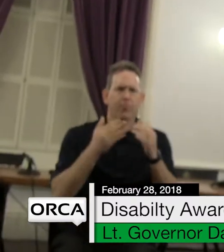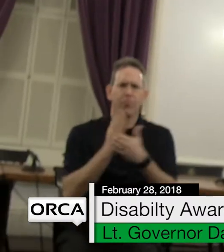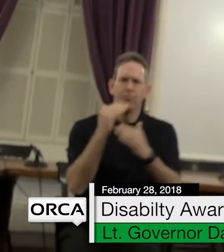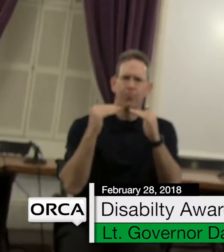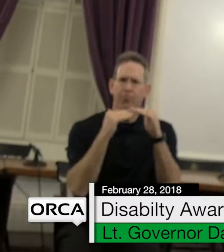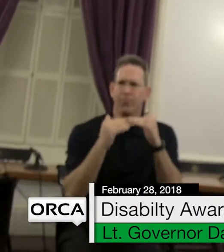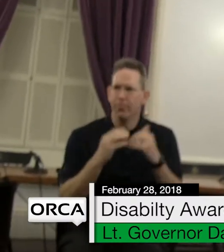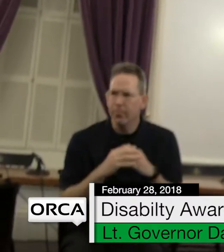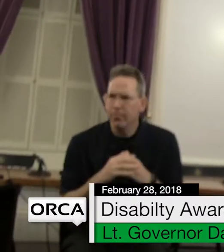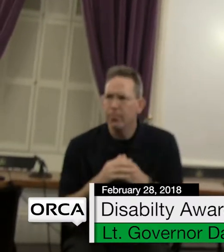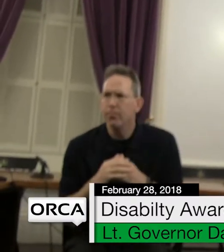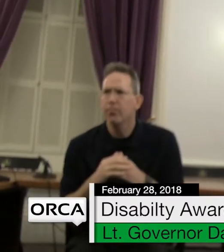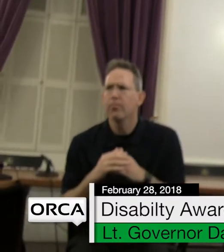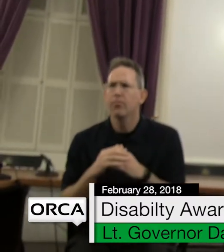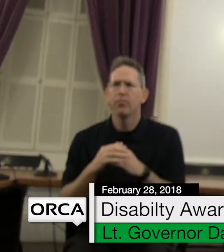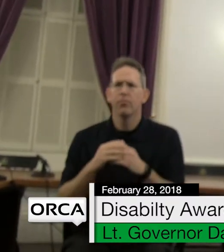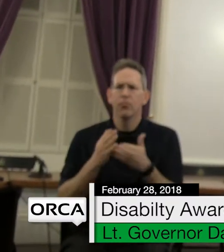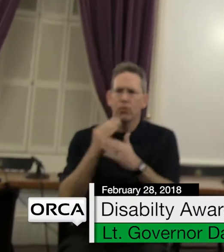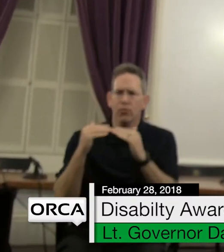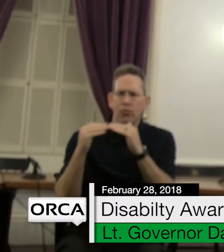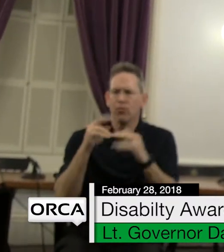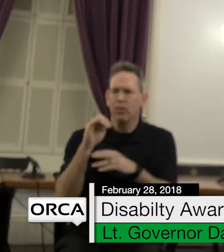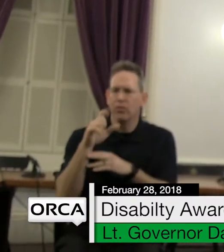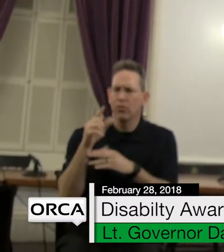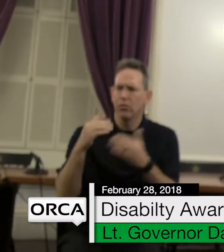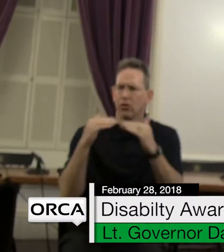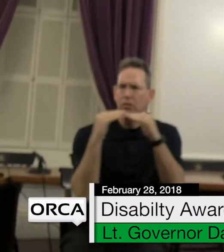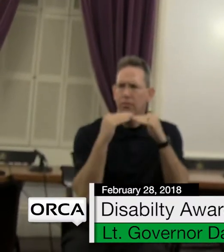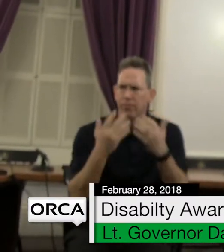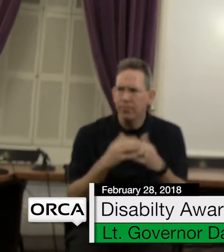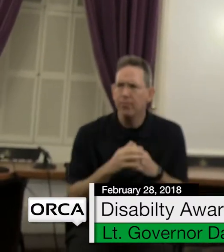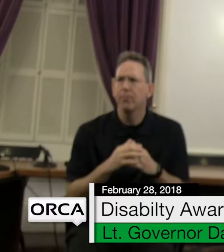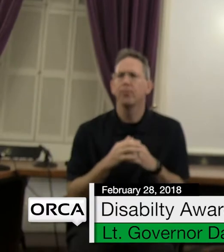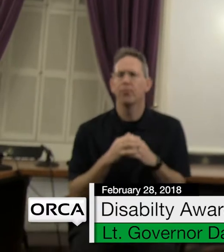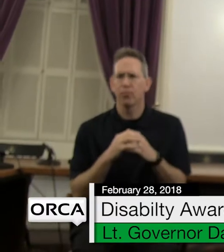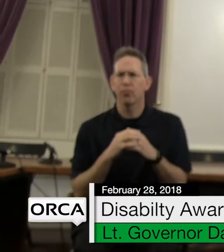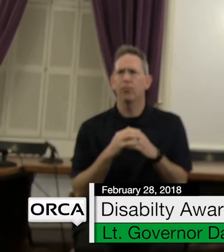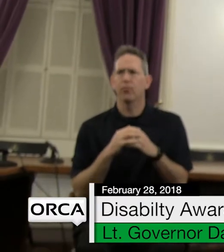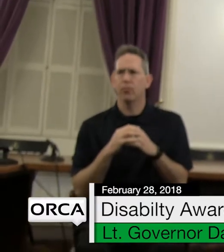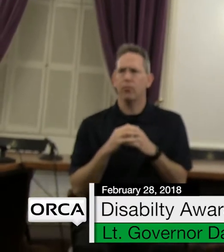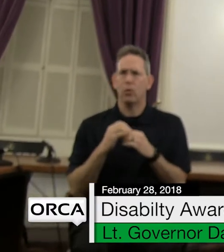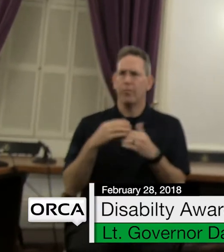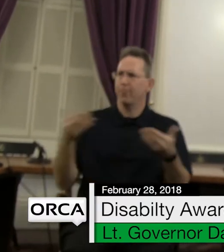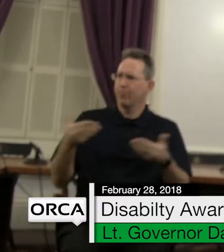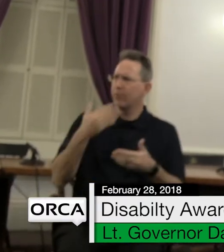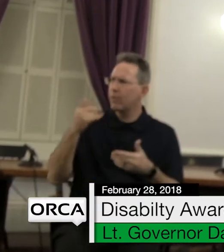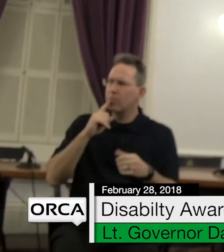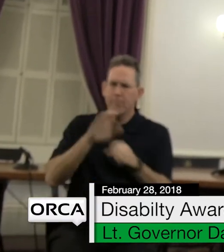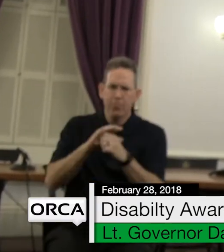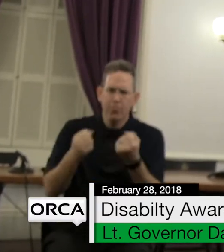disability concerns. Welcome and thank you for your commitment to people with disabilities and their families.